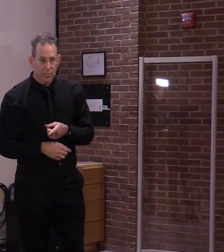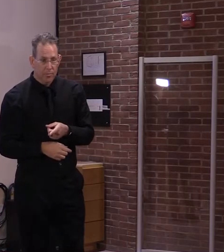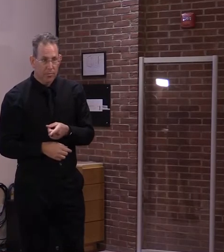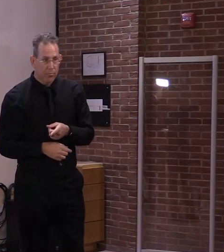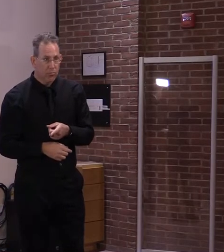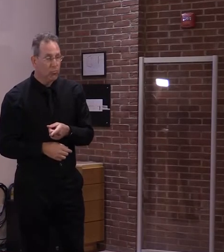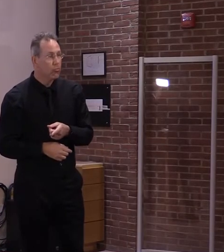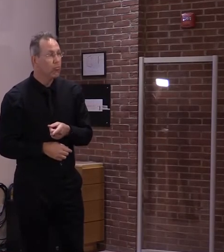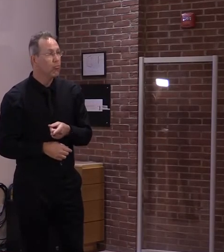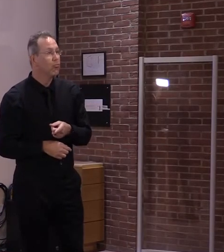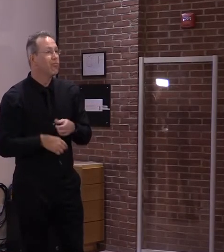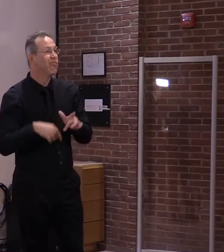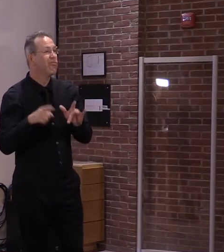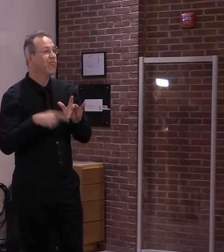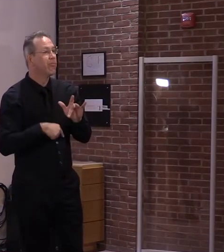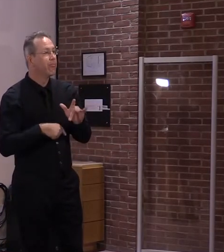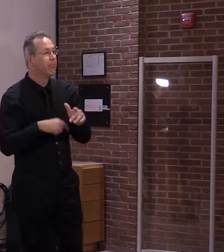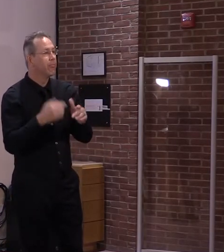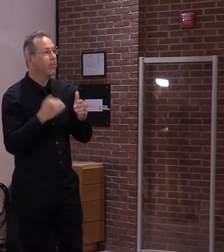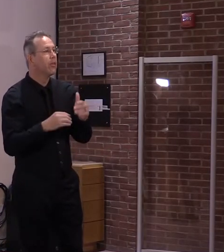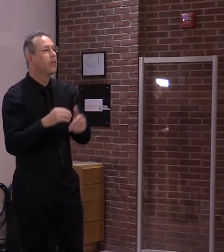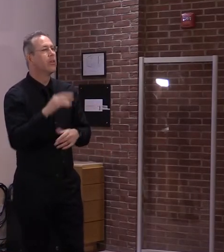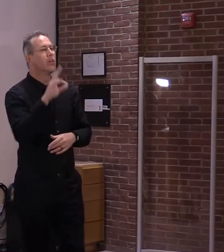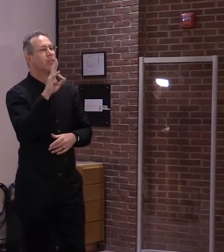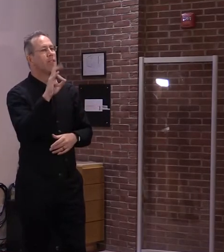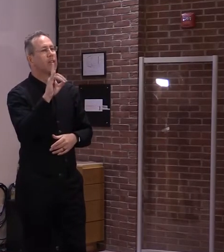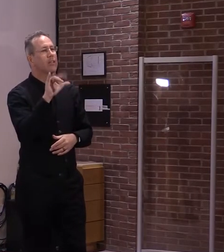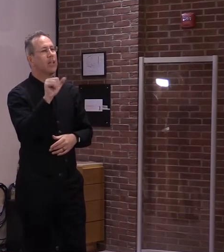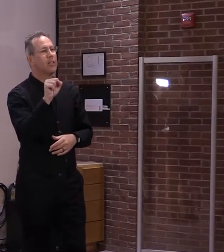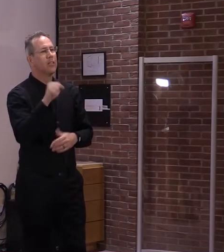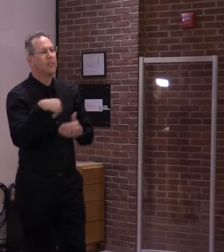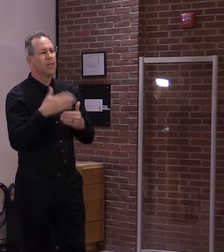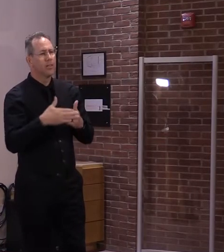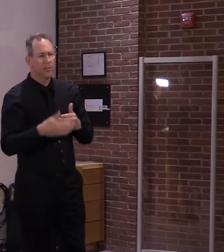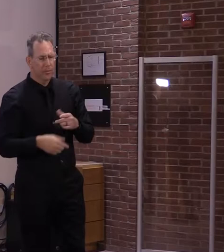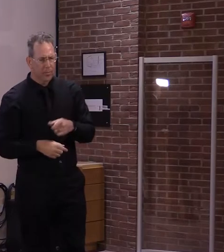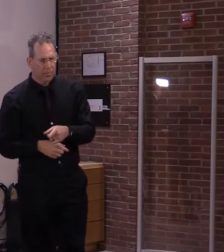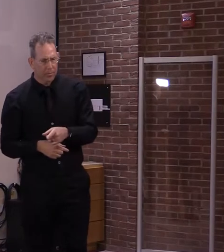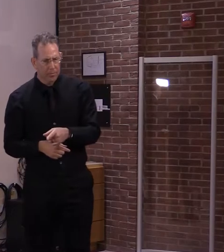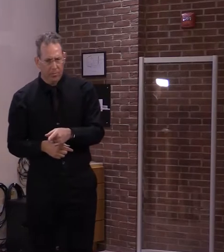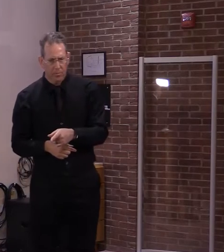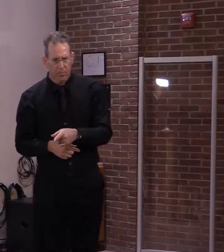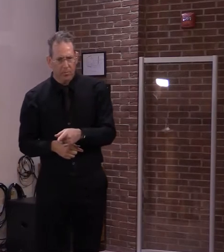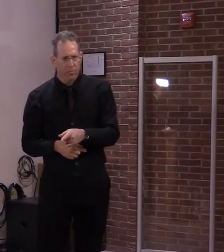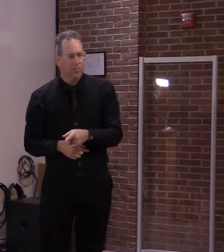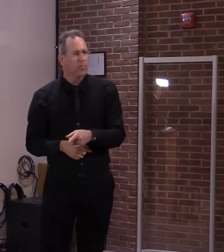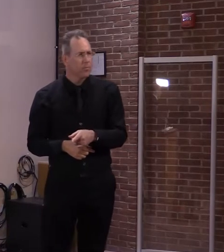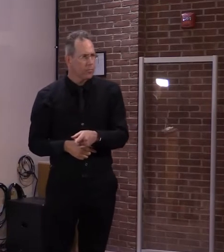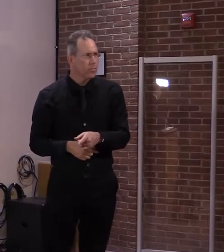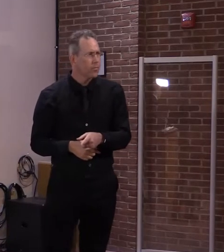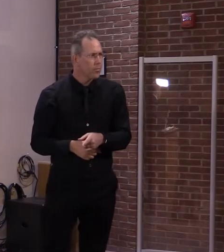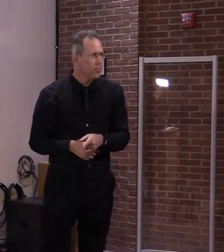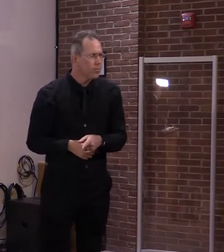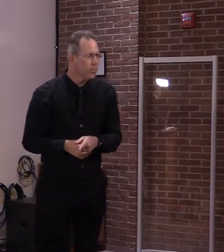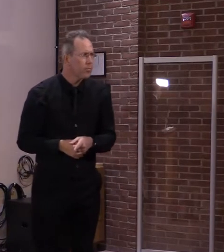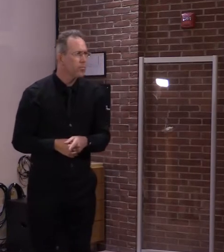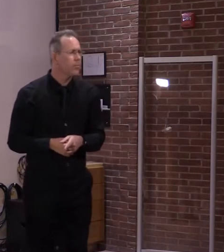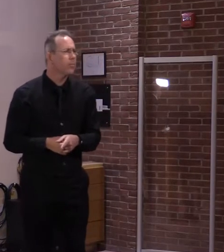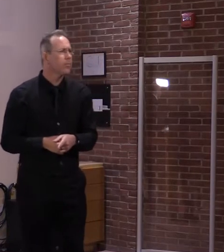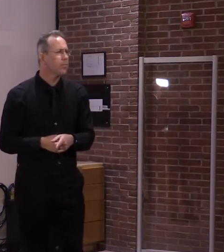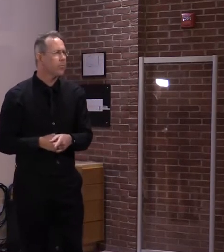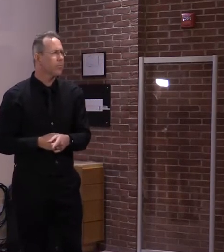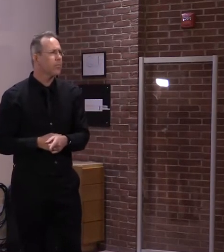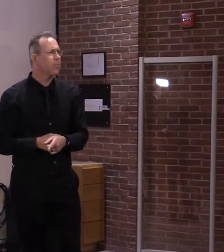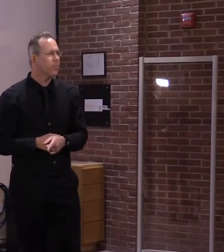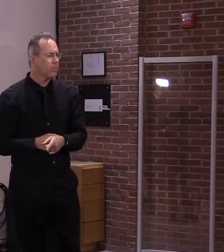All right, we'll move to Ann Wallace-Allen, seven days. Hi. I have another question about reinstating the work search requirement, and